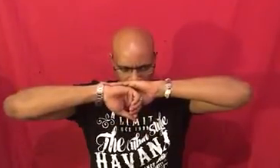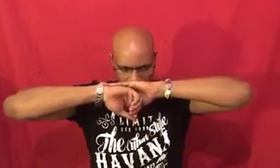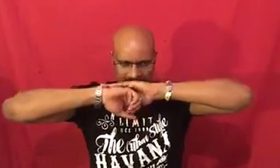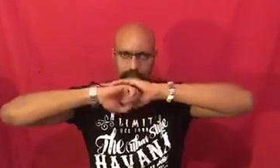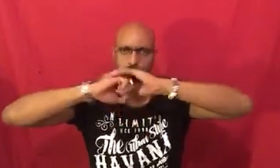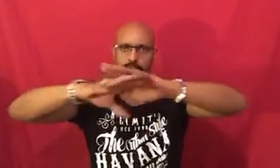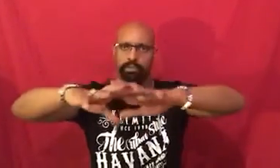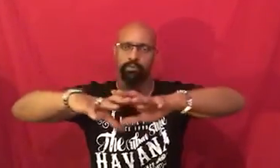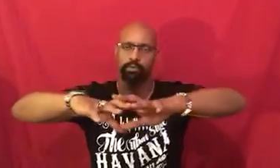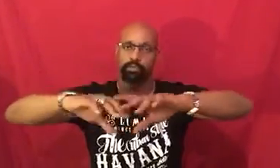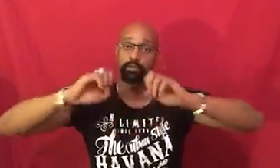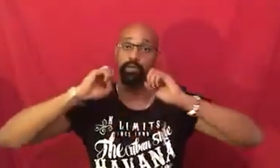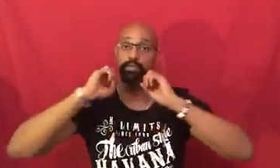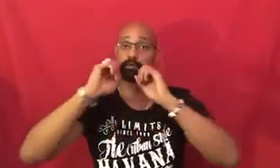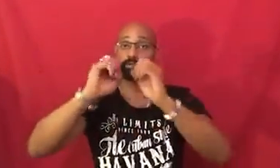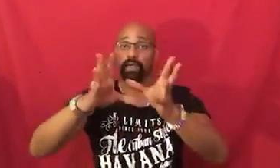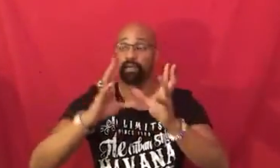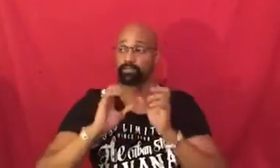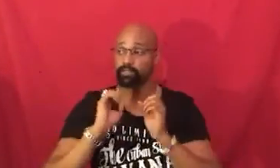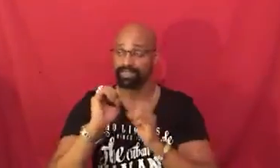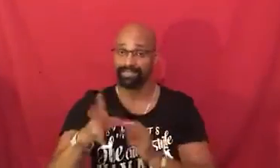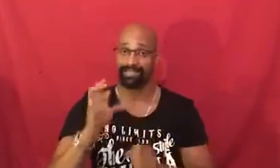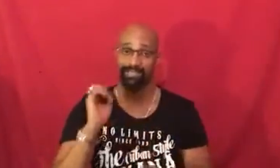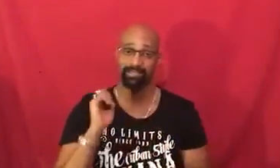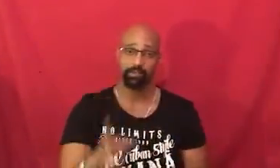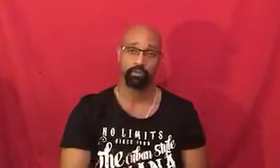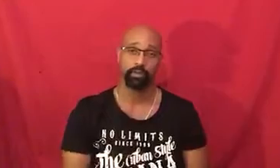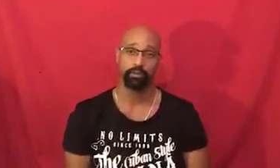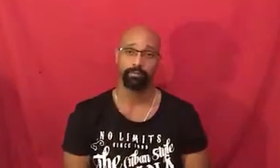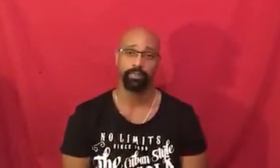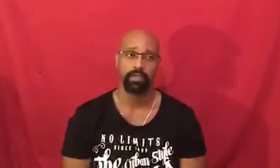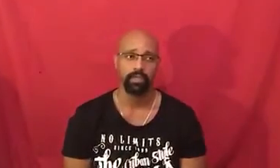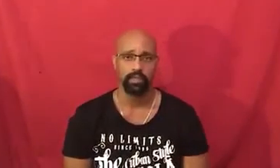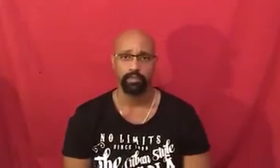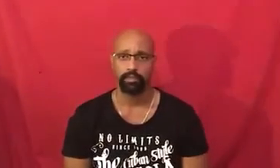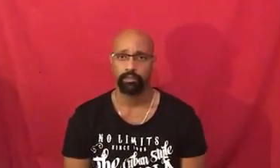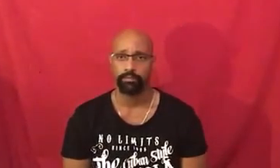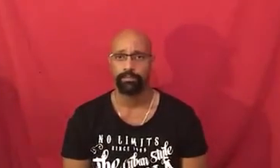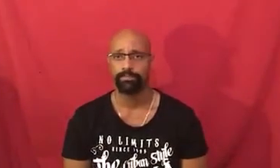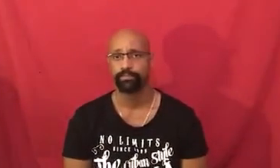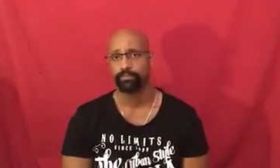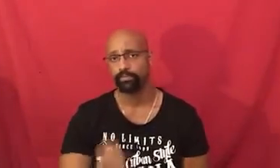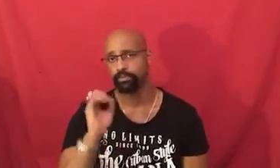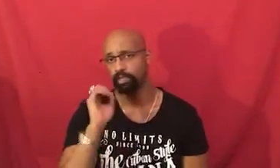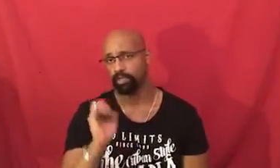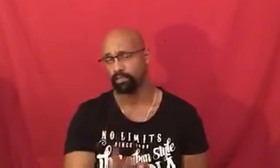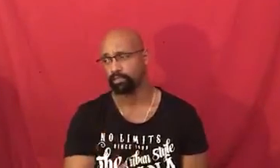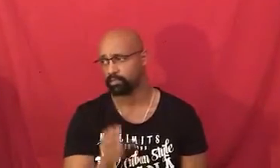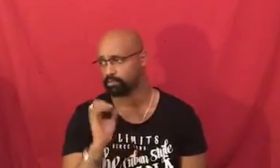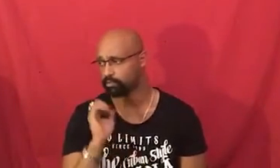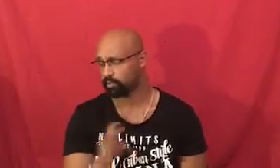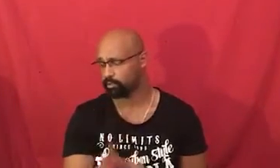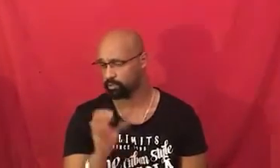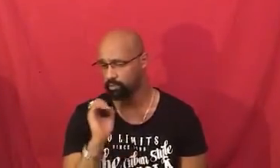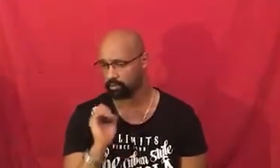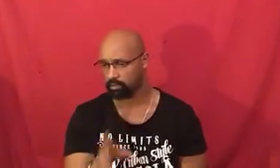can communicate communicate with each other and you have these insights triggered you know insights are triggered on a